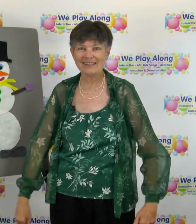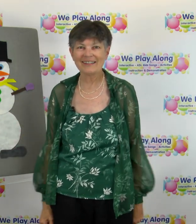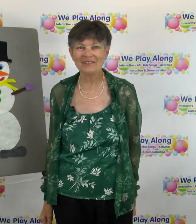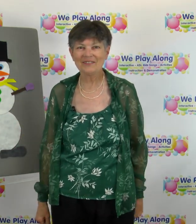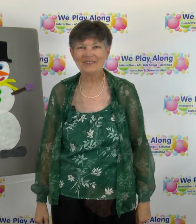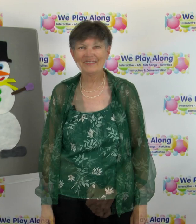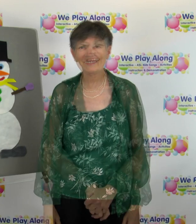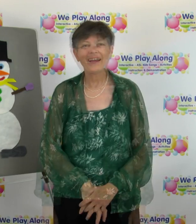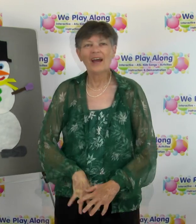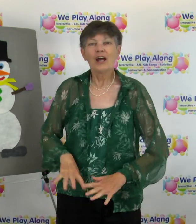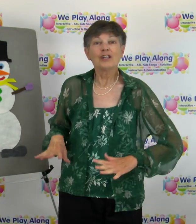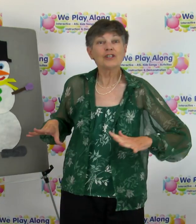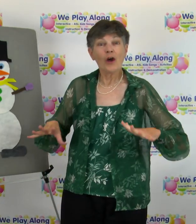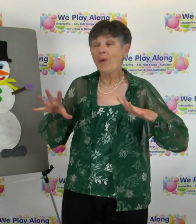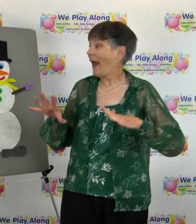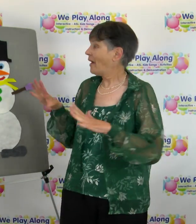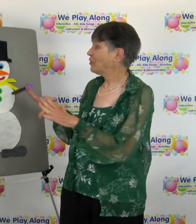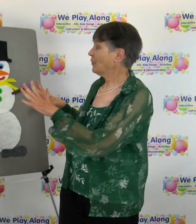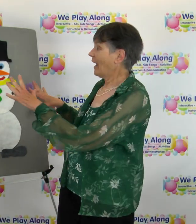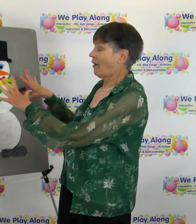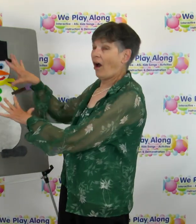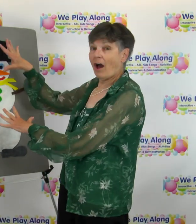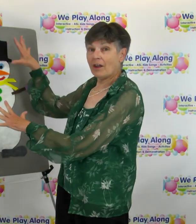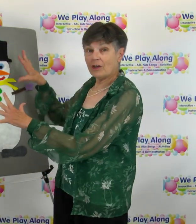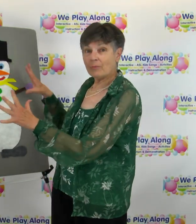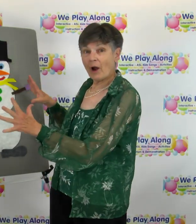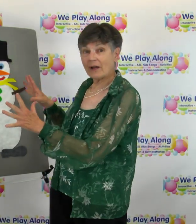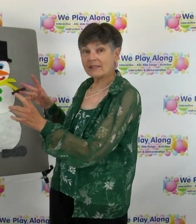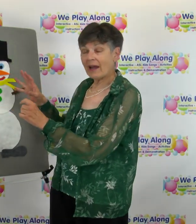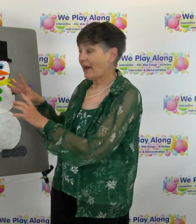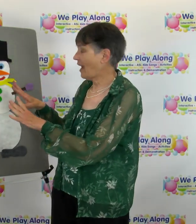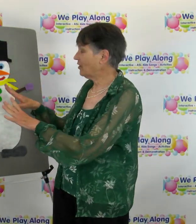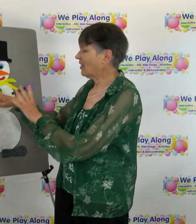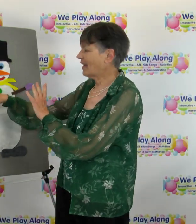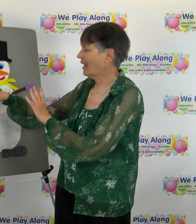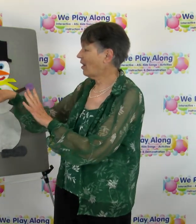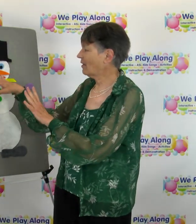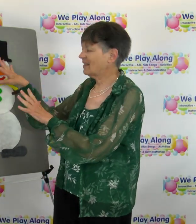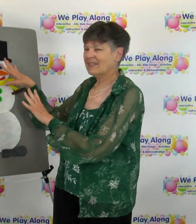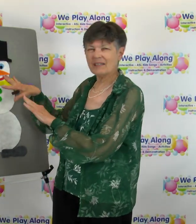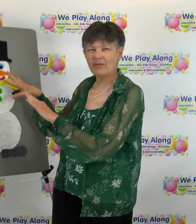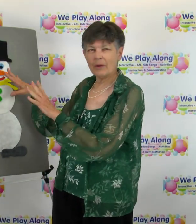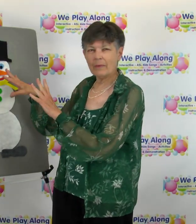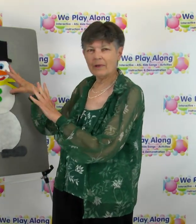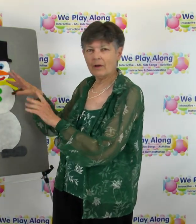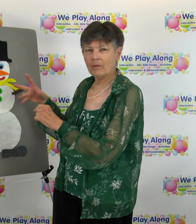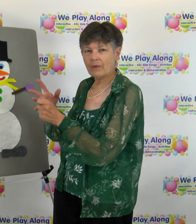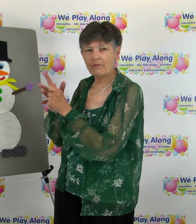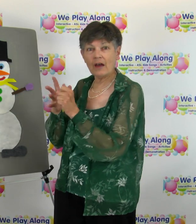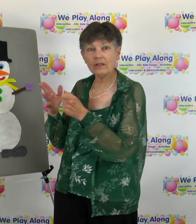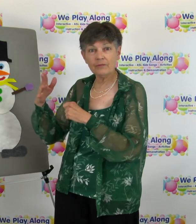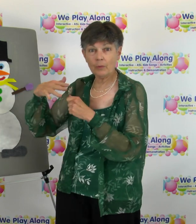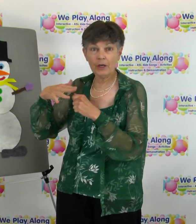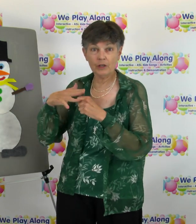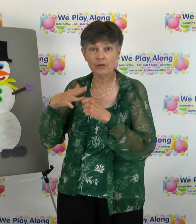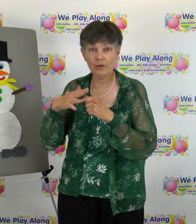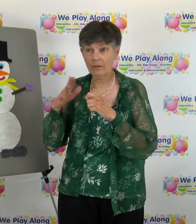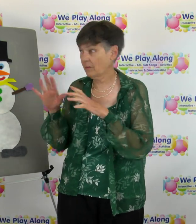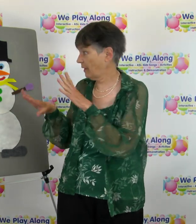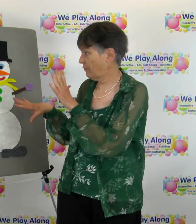so after you get all of your parts cut out you can get all of these things for you know the felt if you wanted to do the like